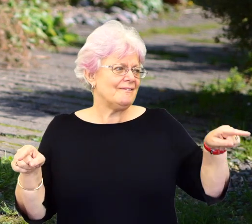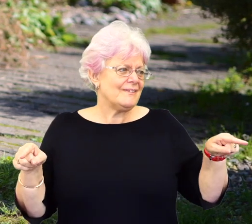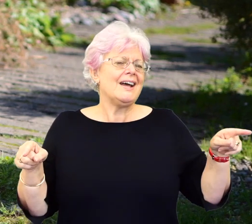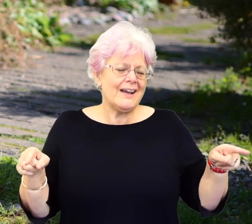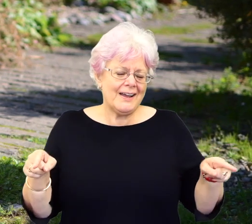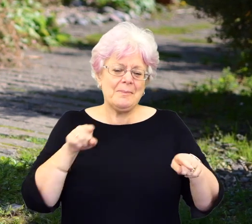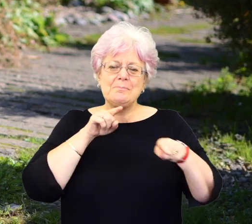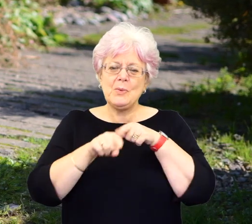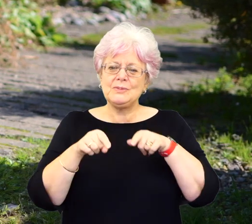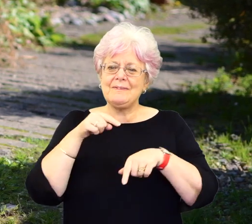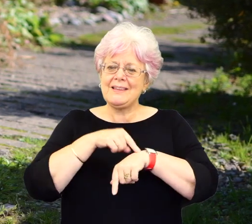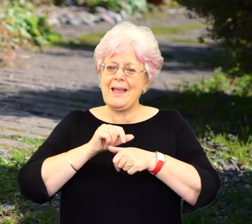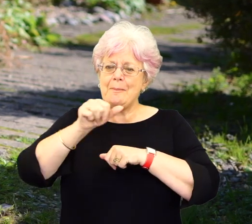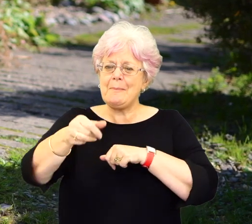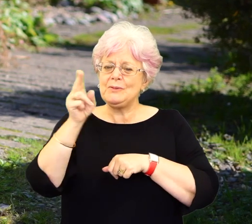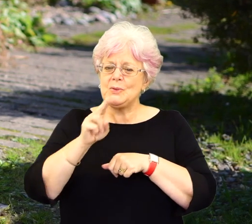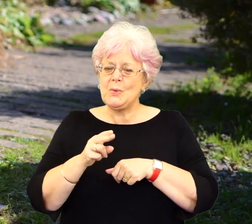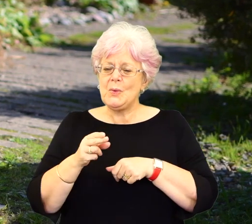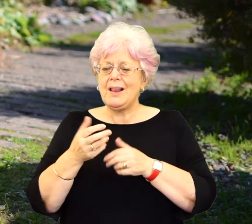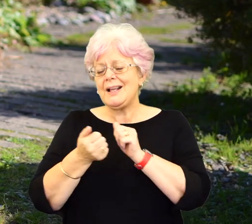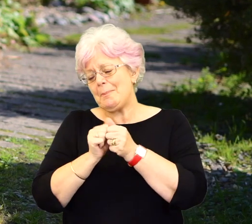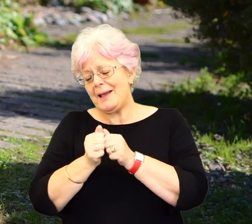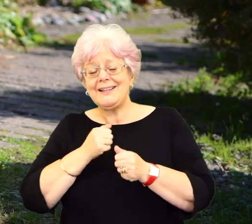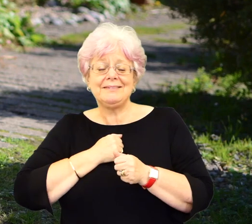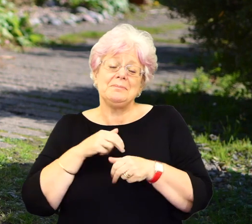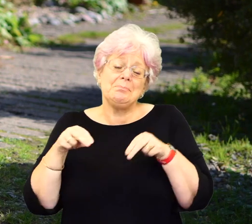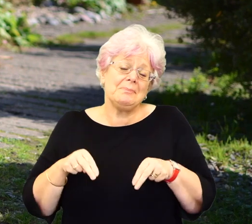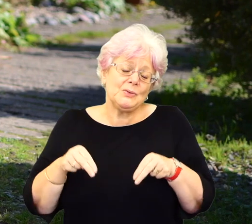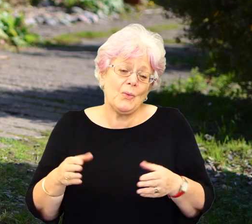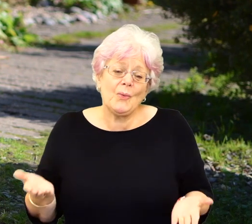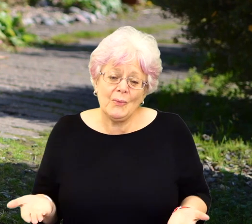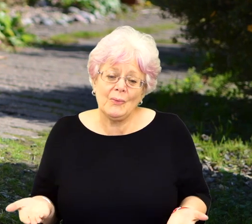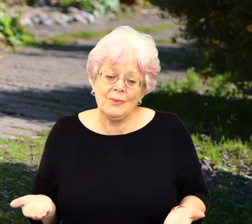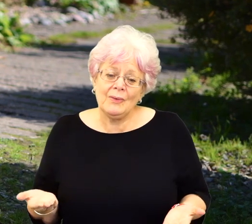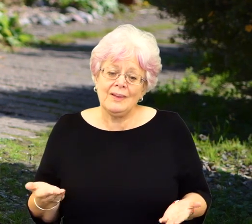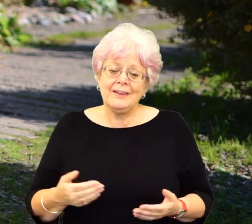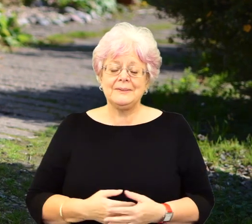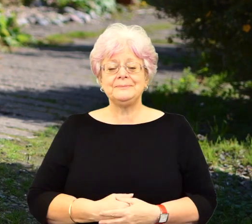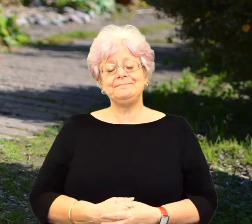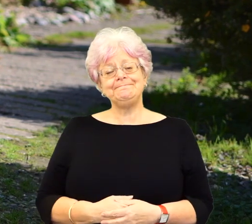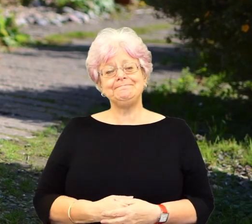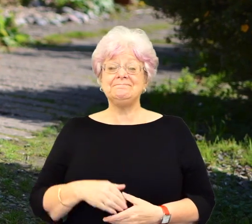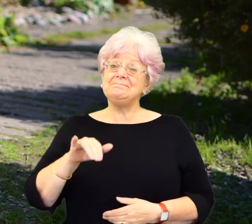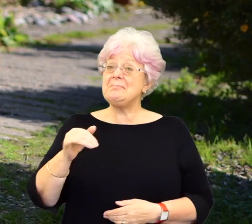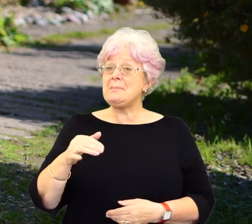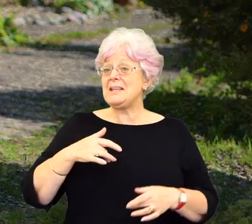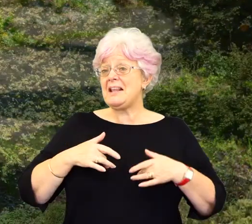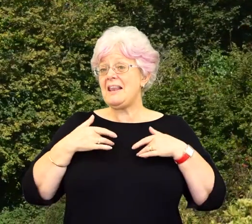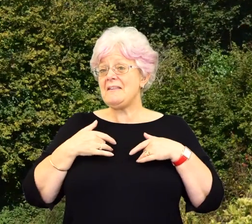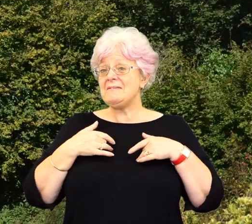my companions were my, was my dog and the cats. Very early empathy with Yes, I think, I think that was, that was fun. I think if I had lived